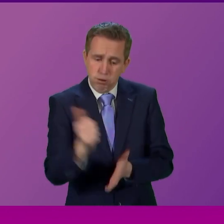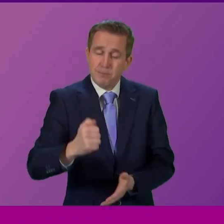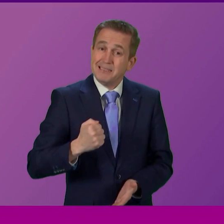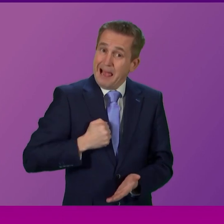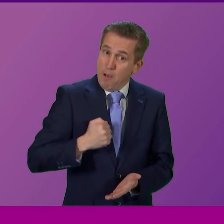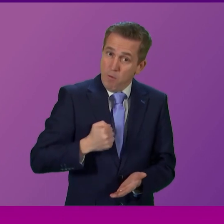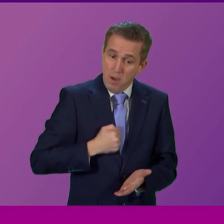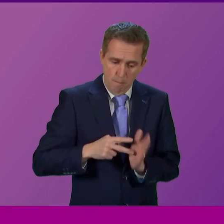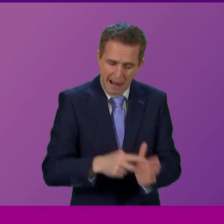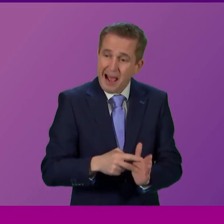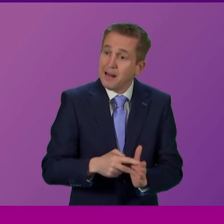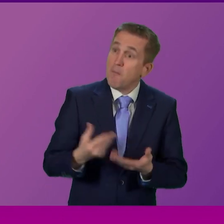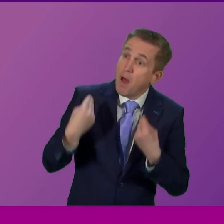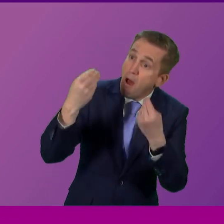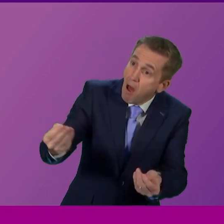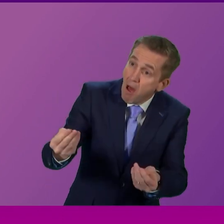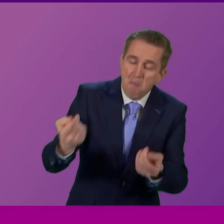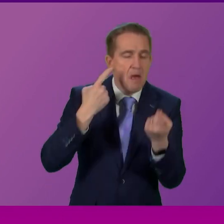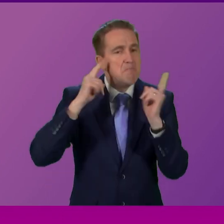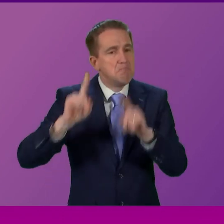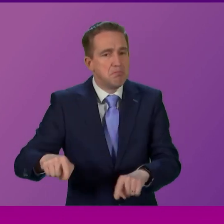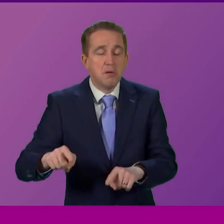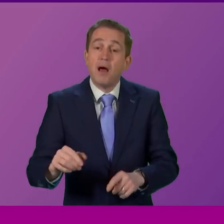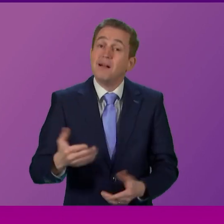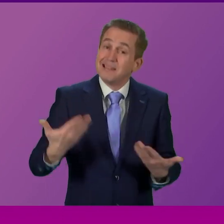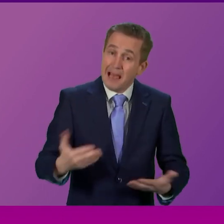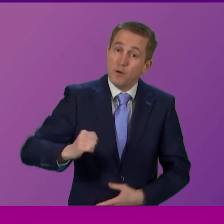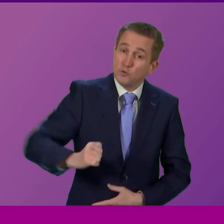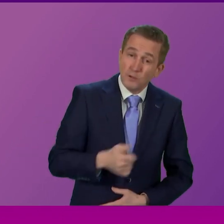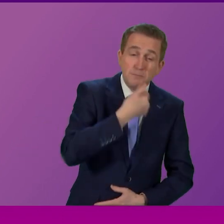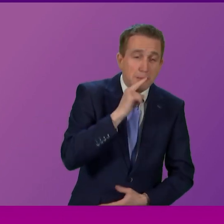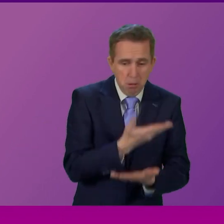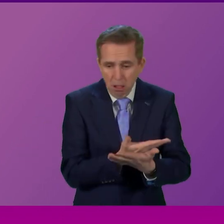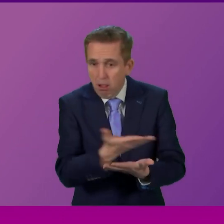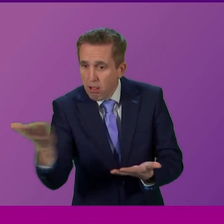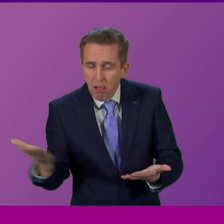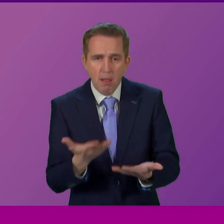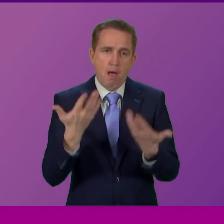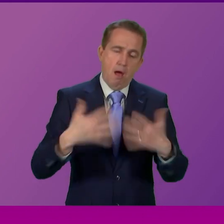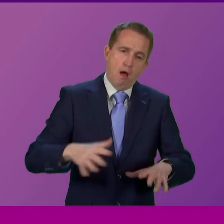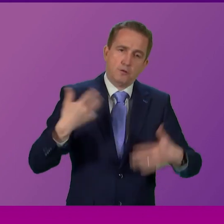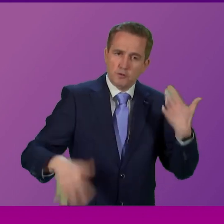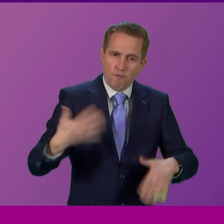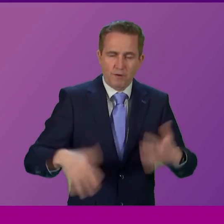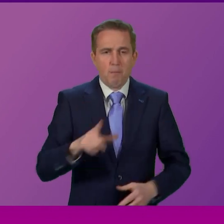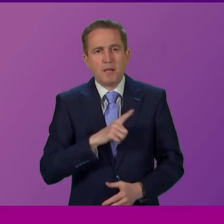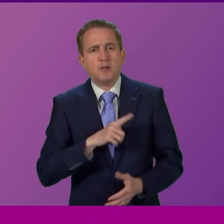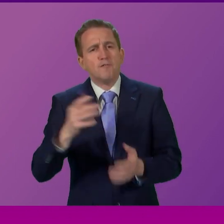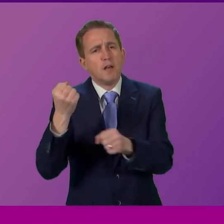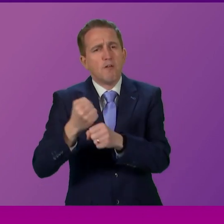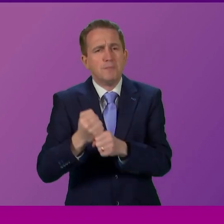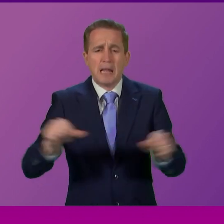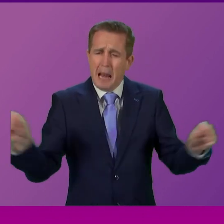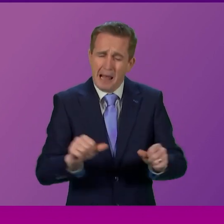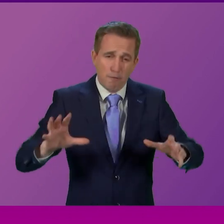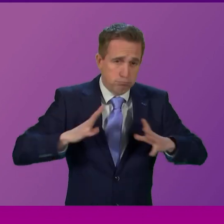our warning fell on deaf ears and the Scottish people are now paying the price for the complete lack of preparation. The BMA